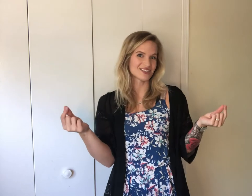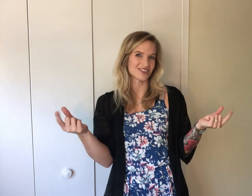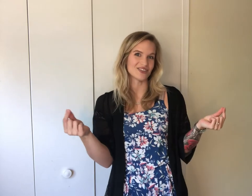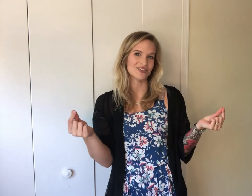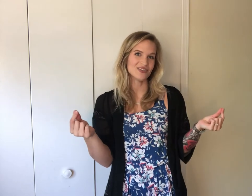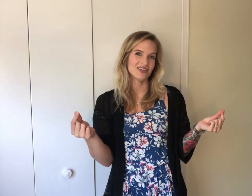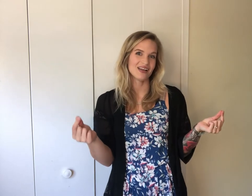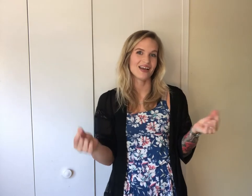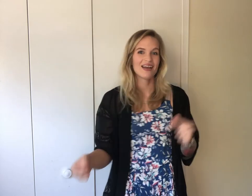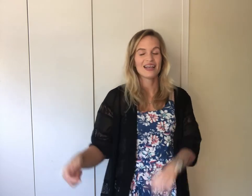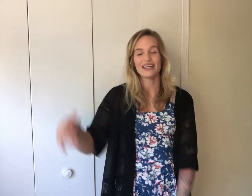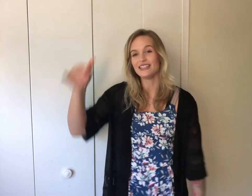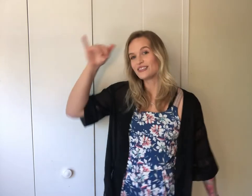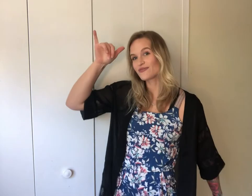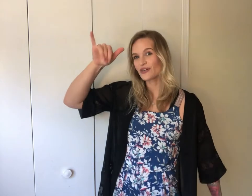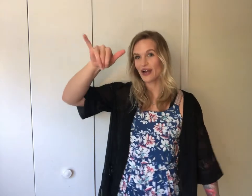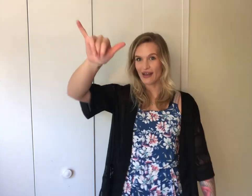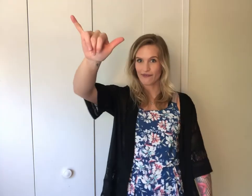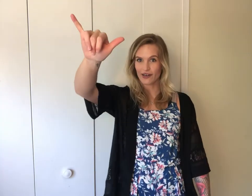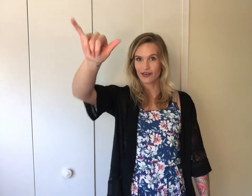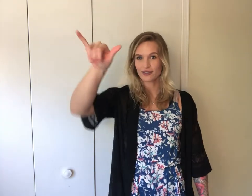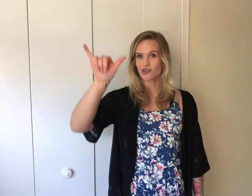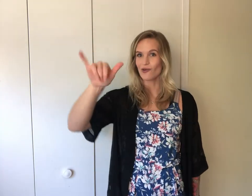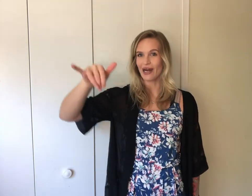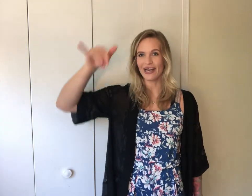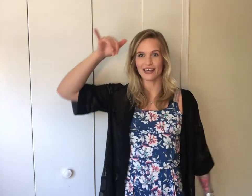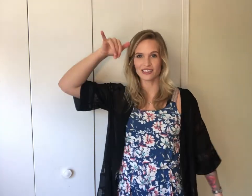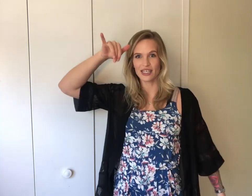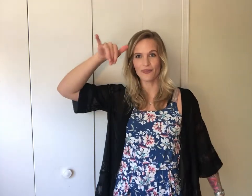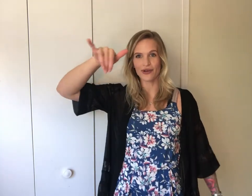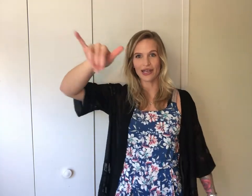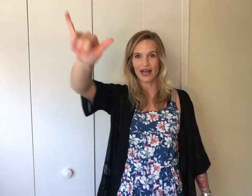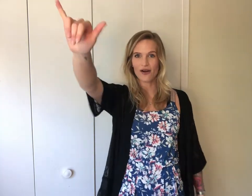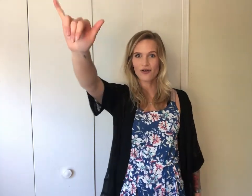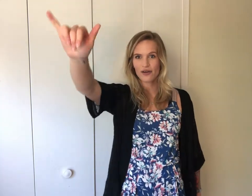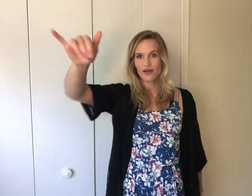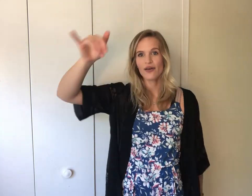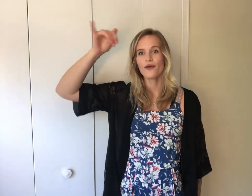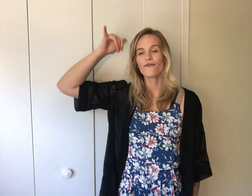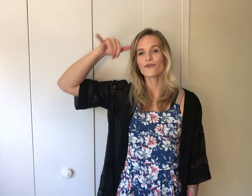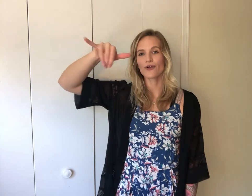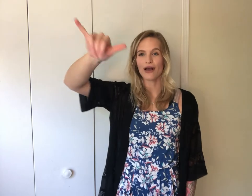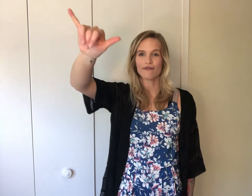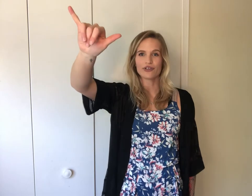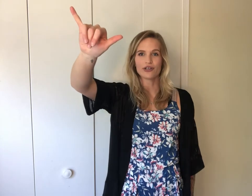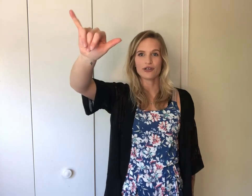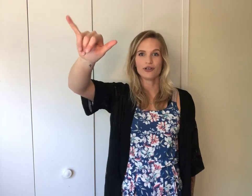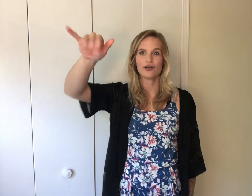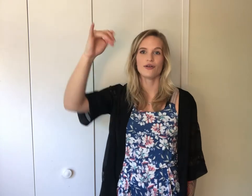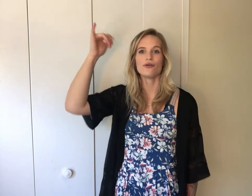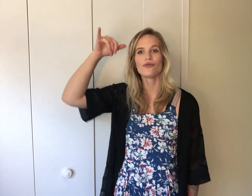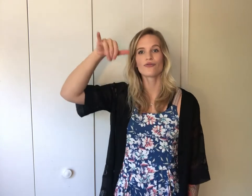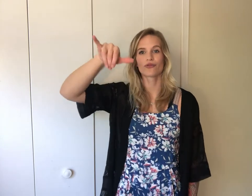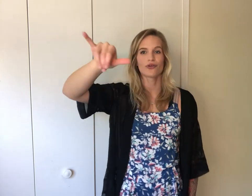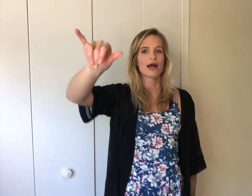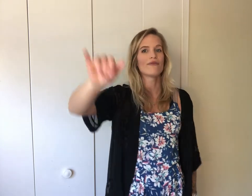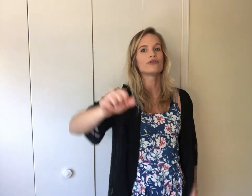do, is forever, so a Y handshape, bring it out, forever, forever,